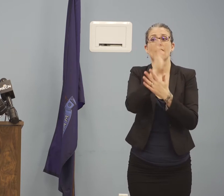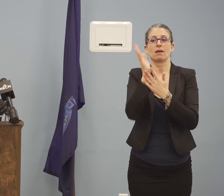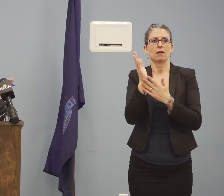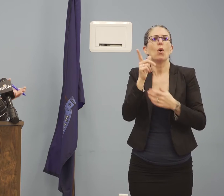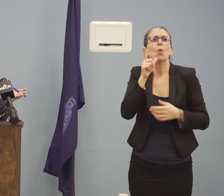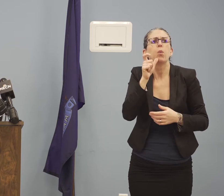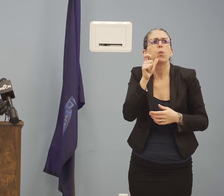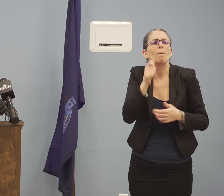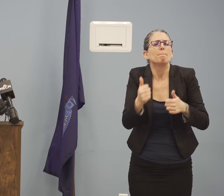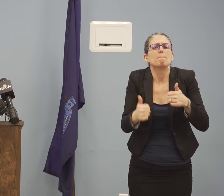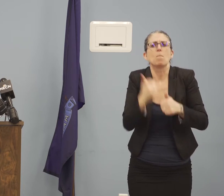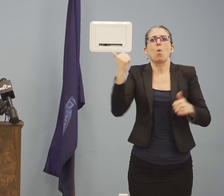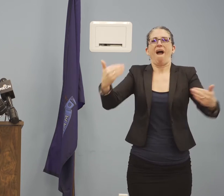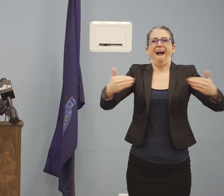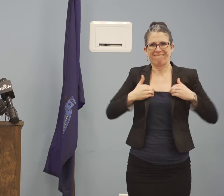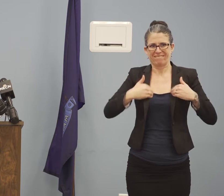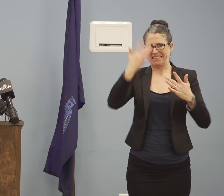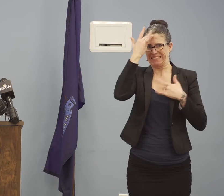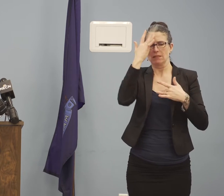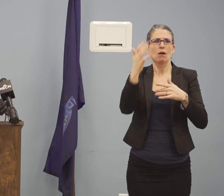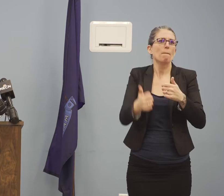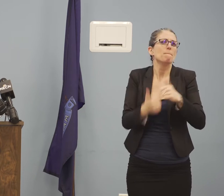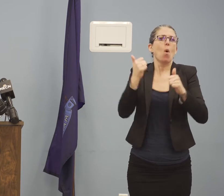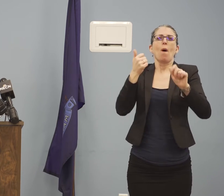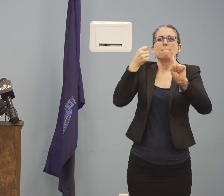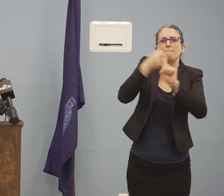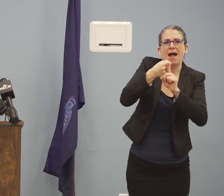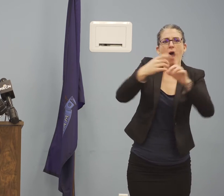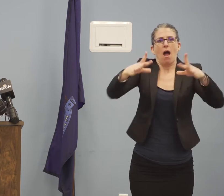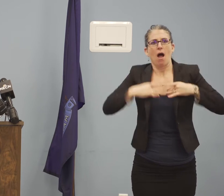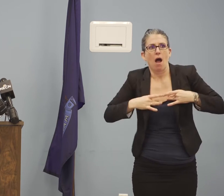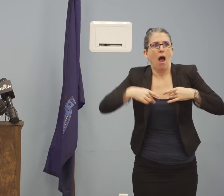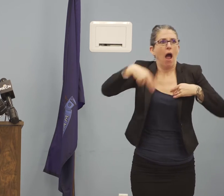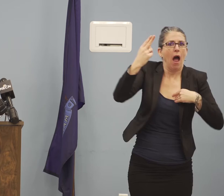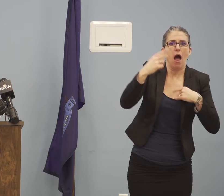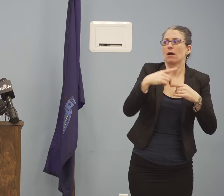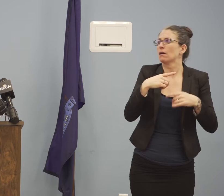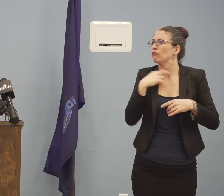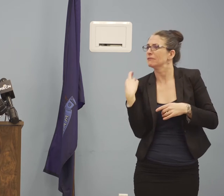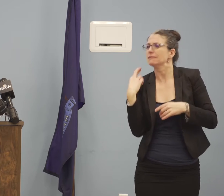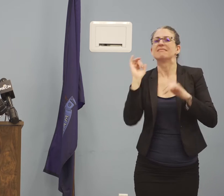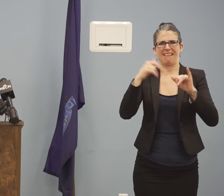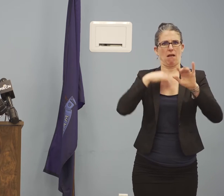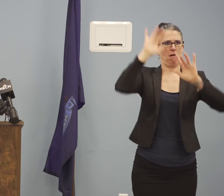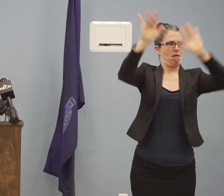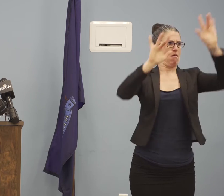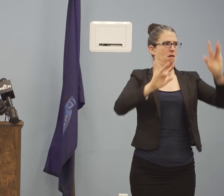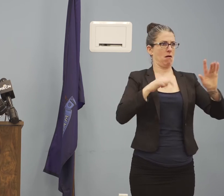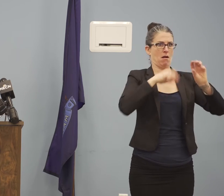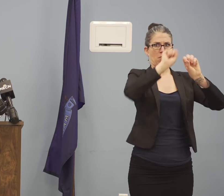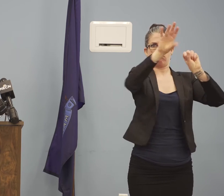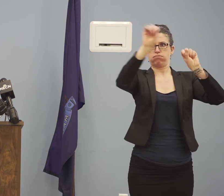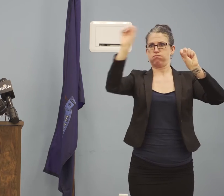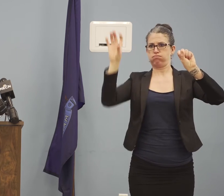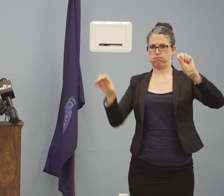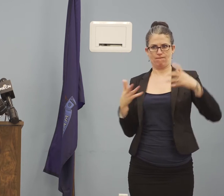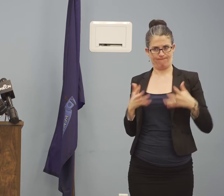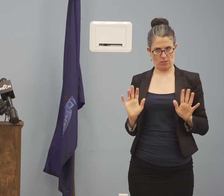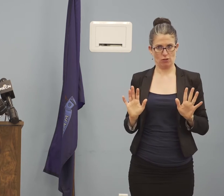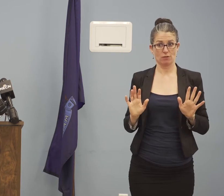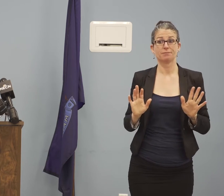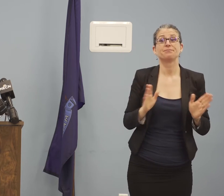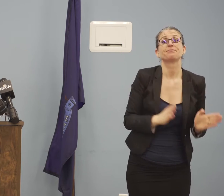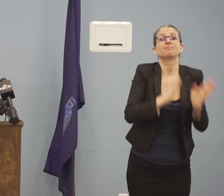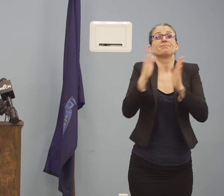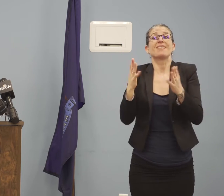them right now for the very things that you mentioned, which is to say ensuring that health care workers can treat patients as